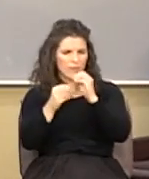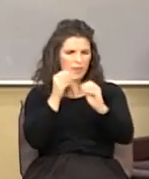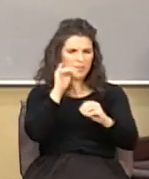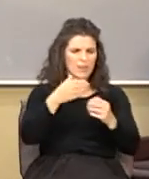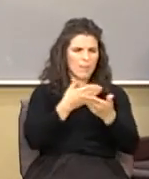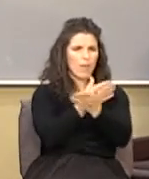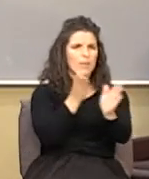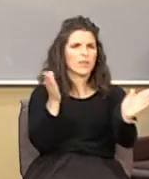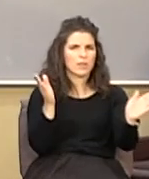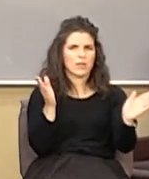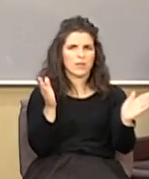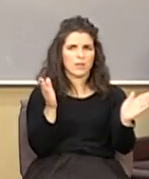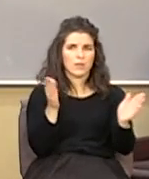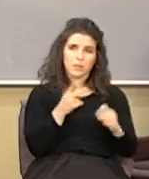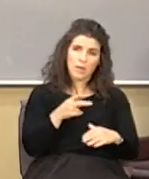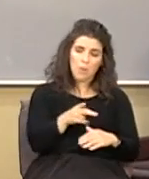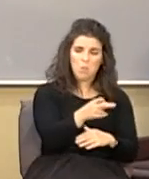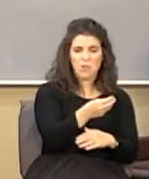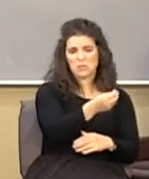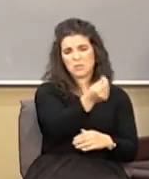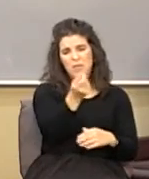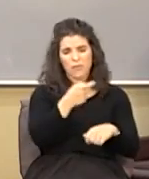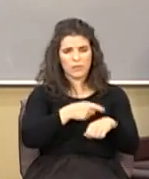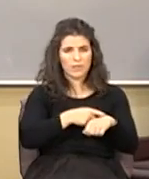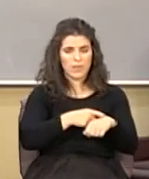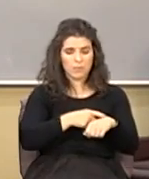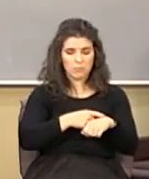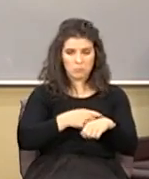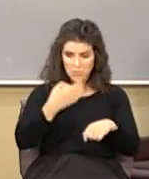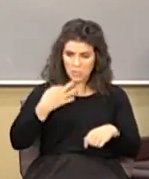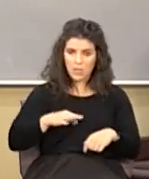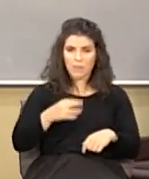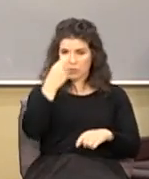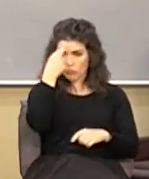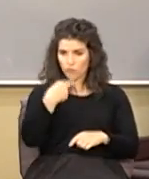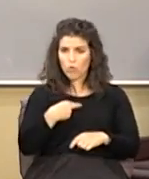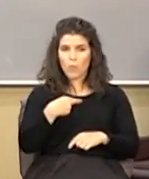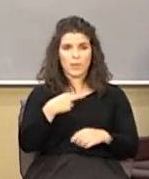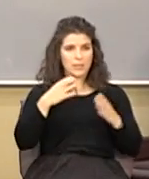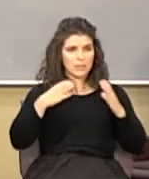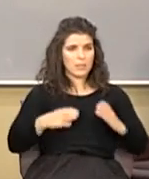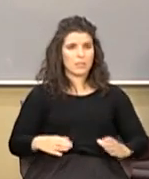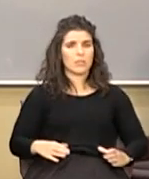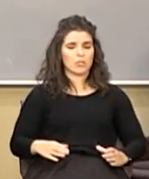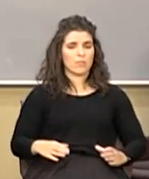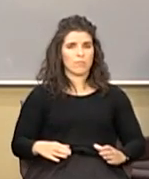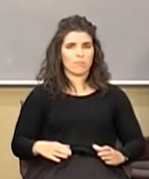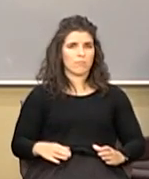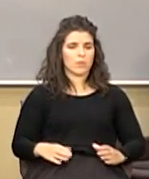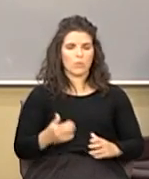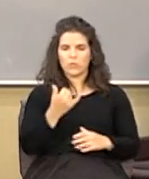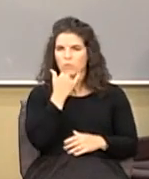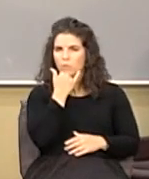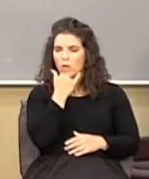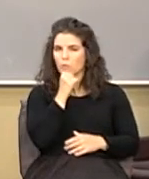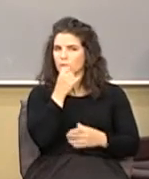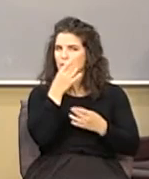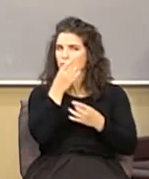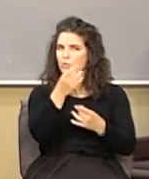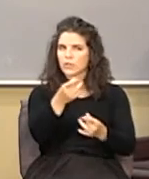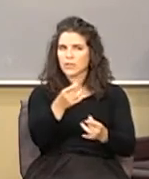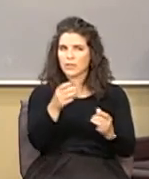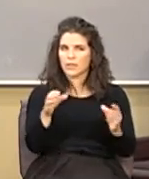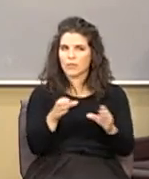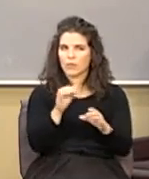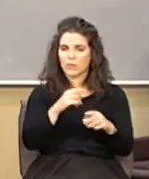now Paul several times claims his Roman citizenship it wasn't wrong now by the way it's interesting he didn't do it when he